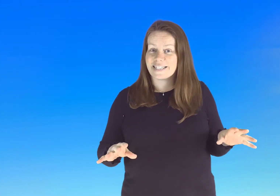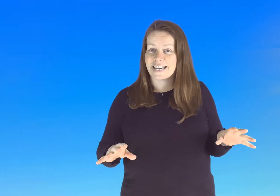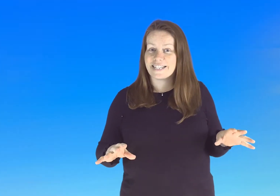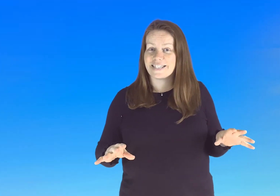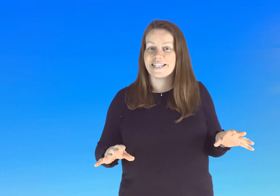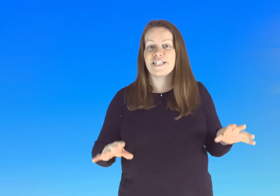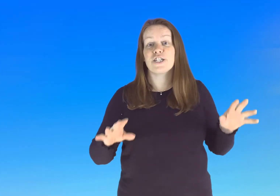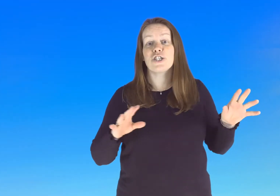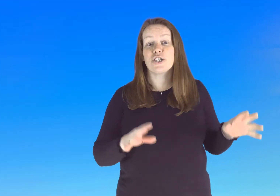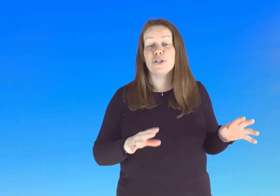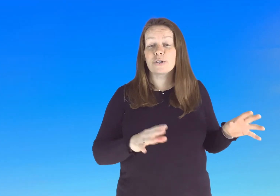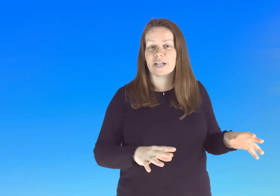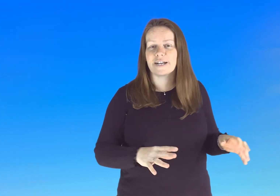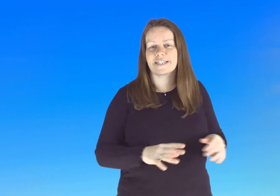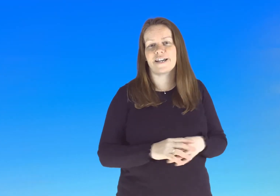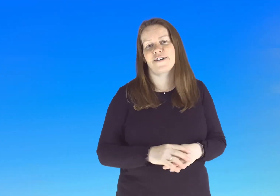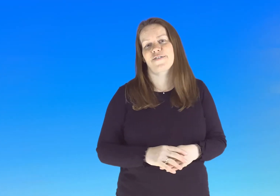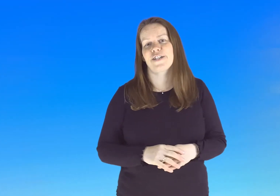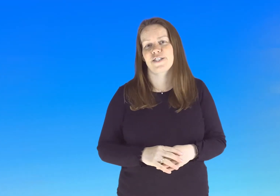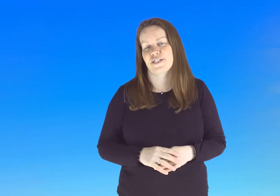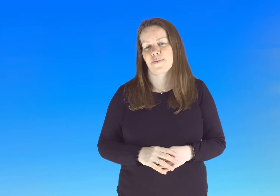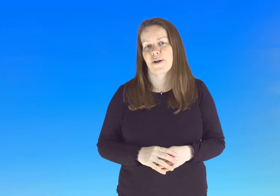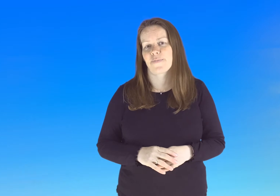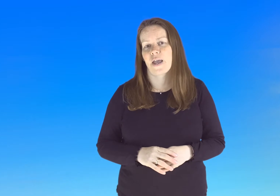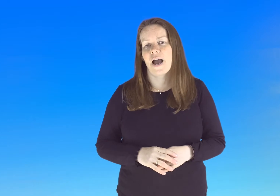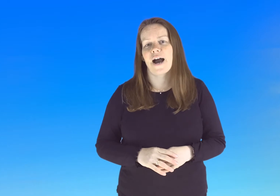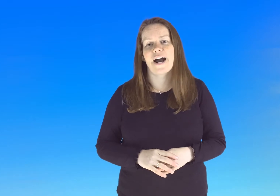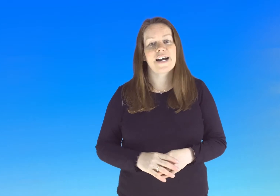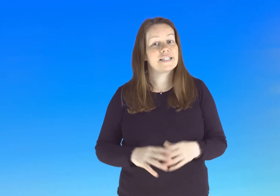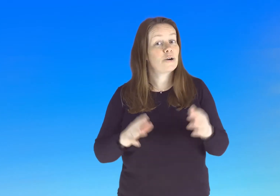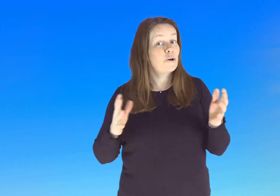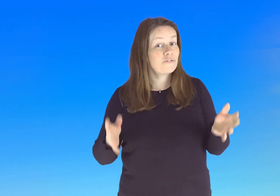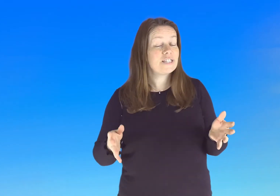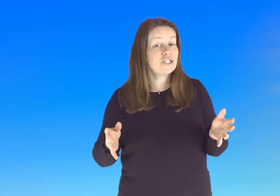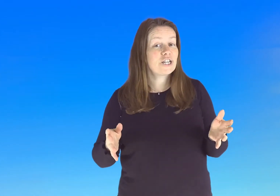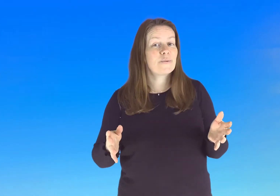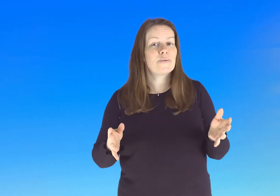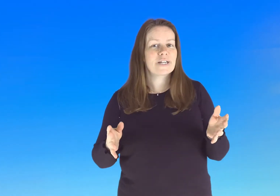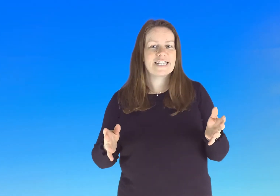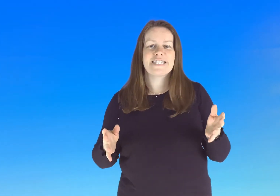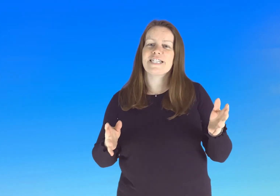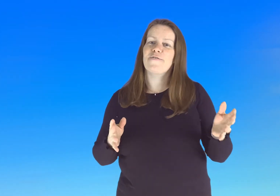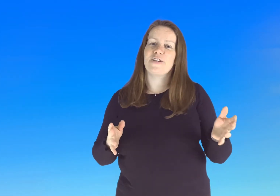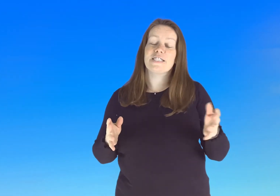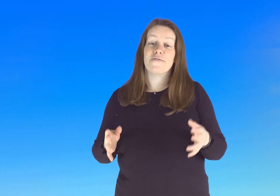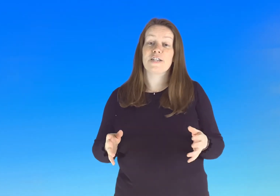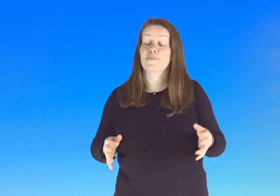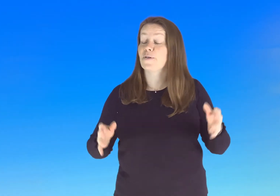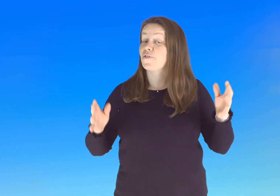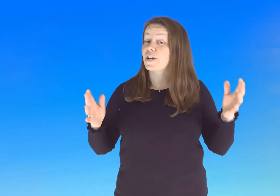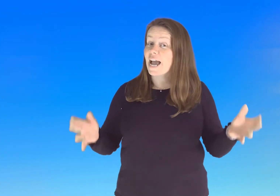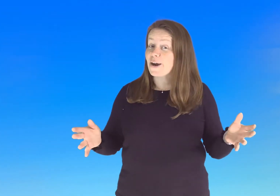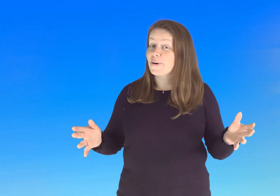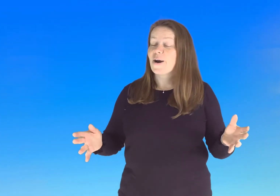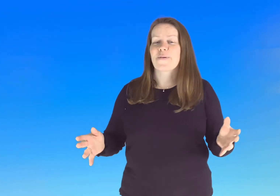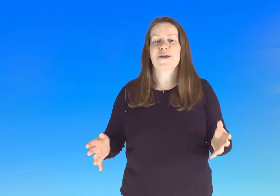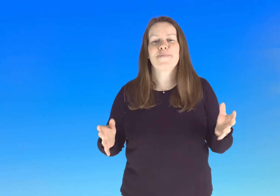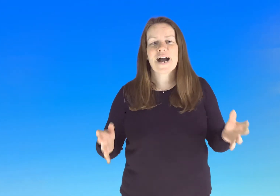into your new class after this summer and hopefully this year we will get to see you face to face but for now we are back